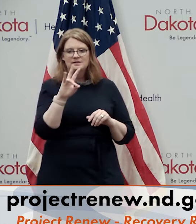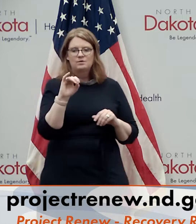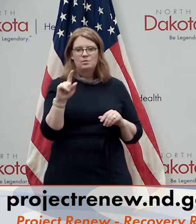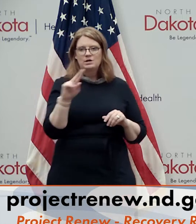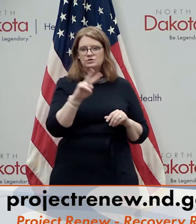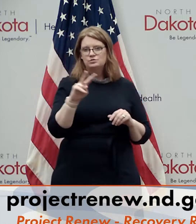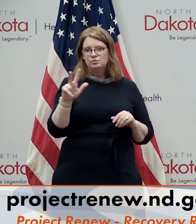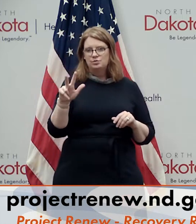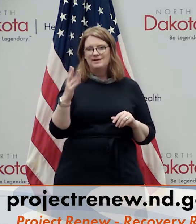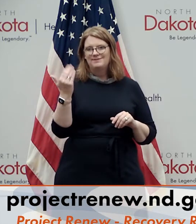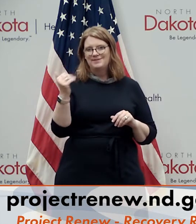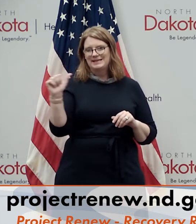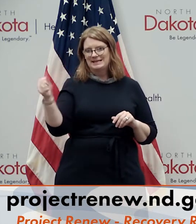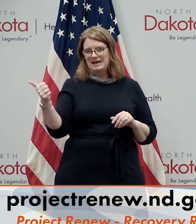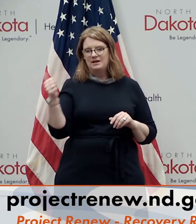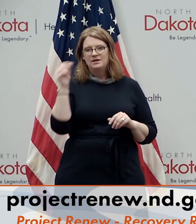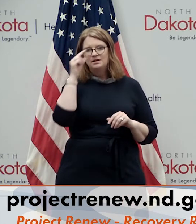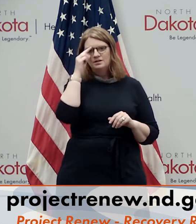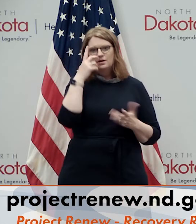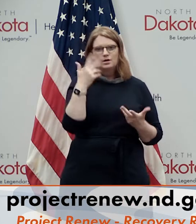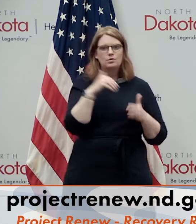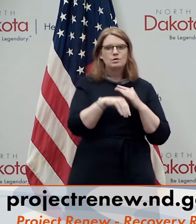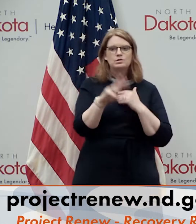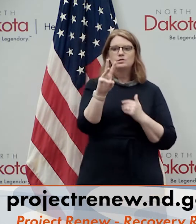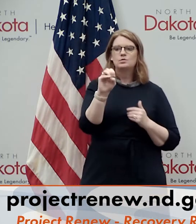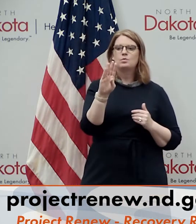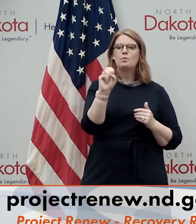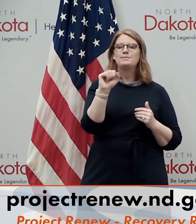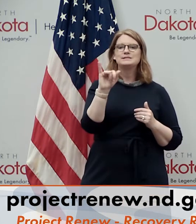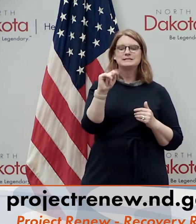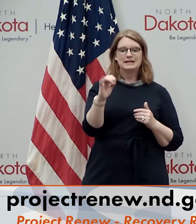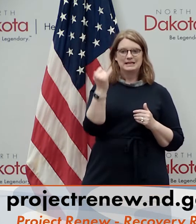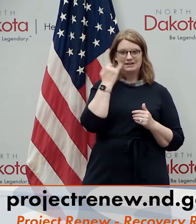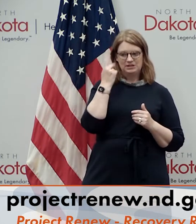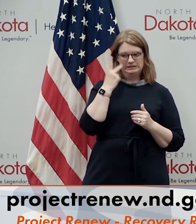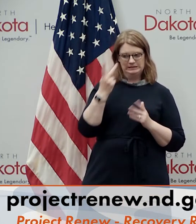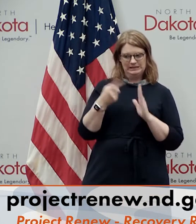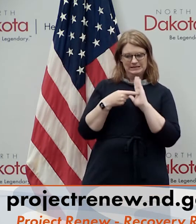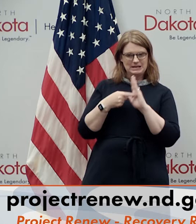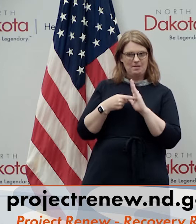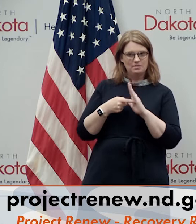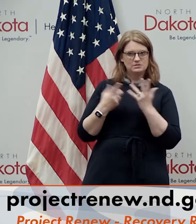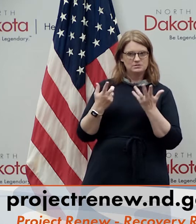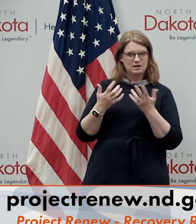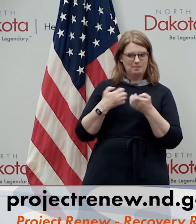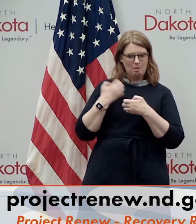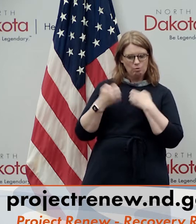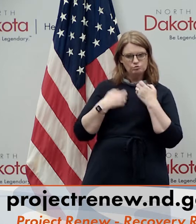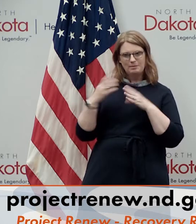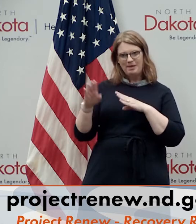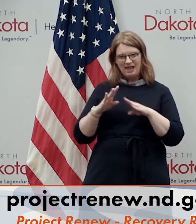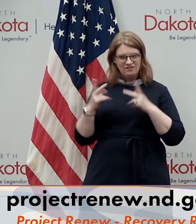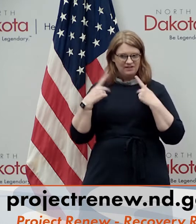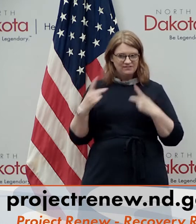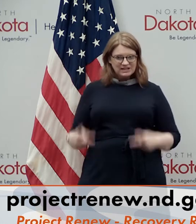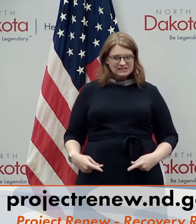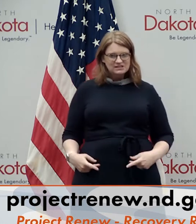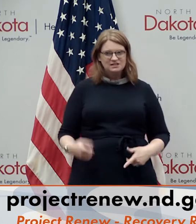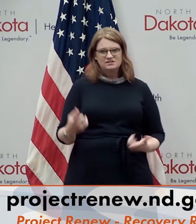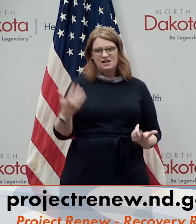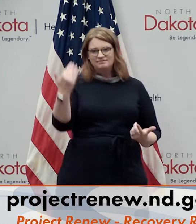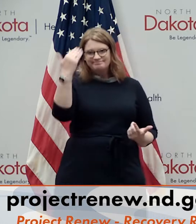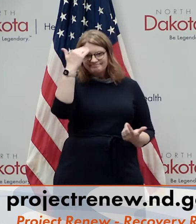-1510 or you just go to the website if you go out there and you can see examples and of emotional behavioral physical and cognitive